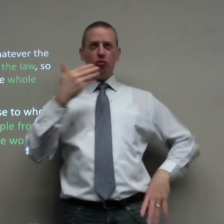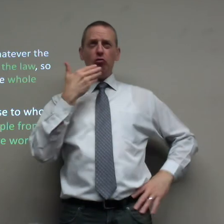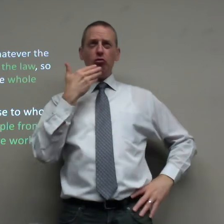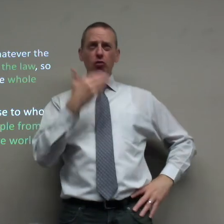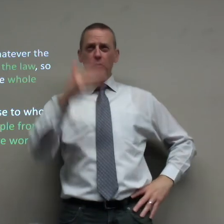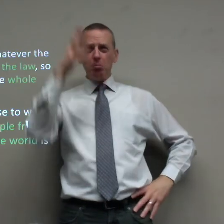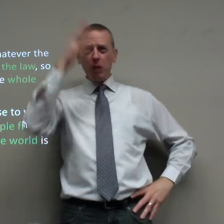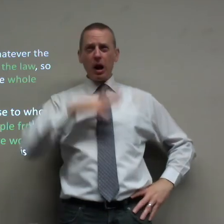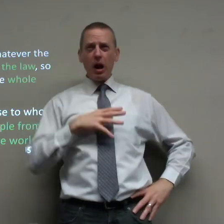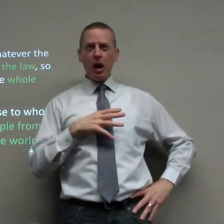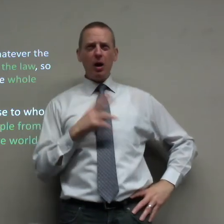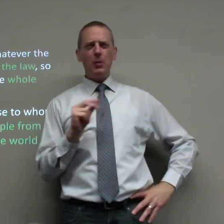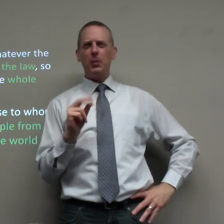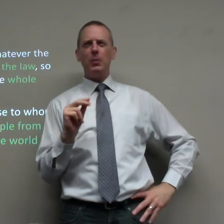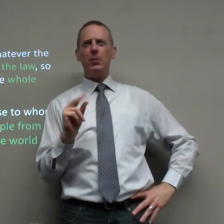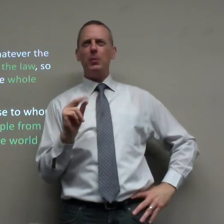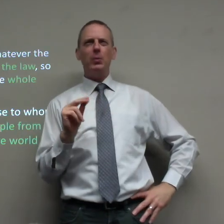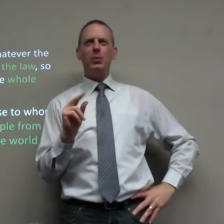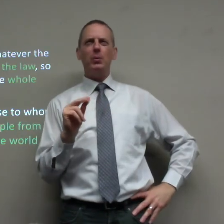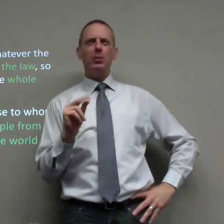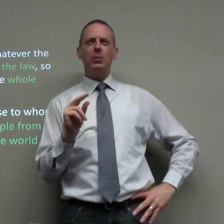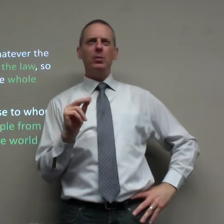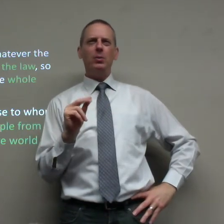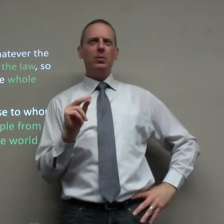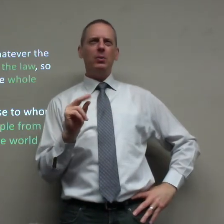does that mean he's good man not at all